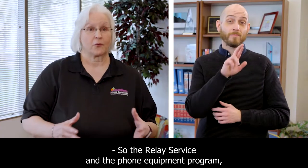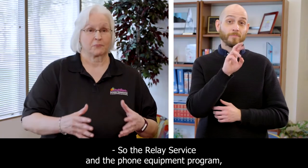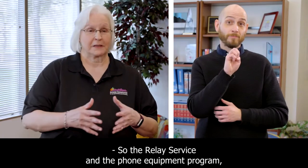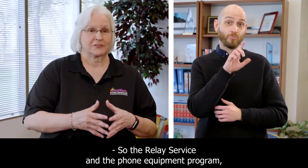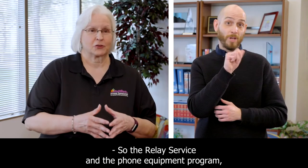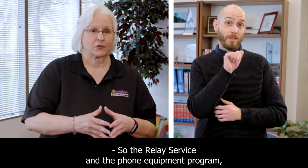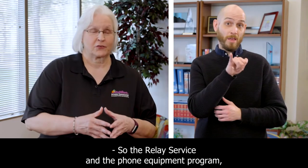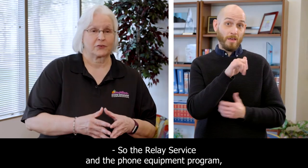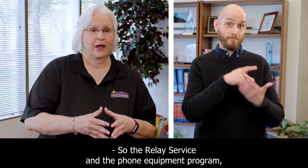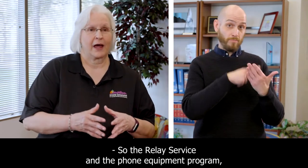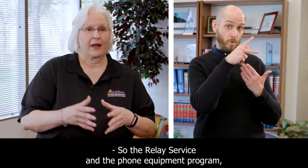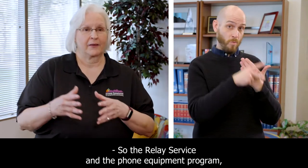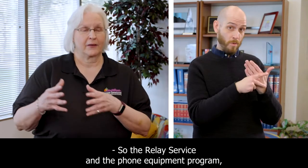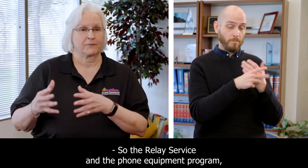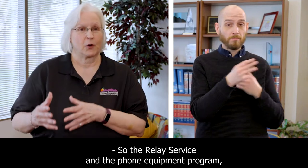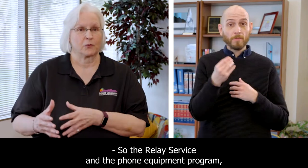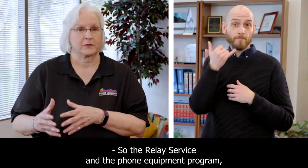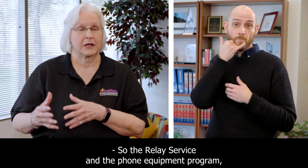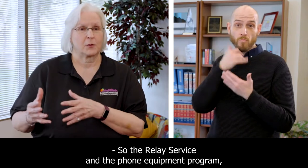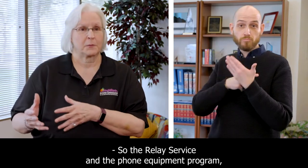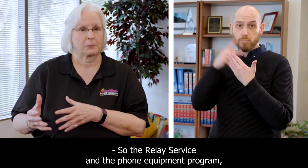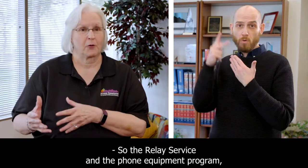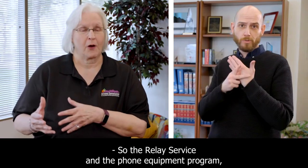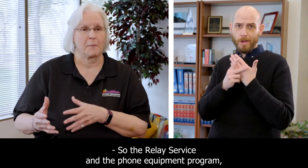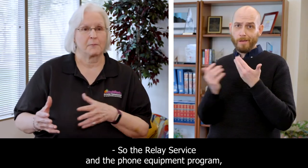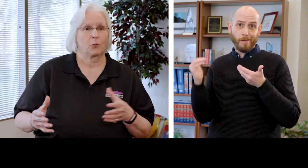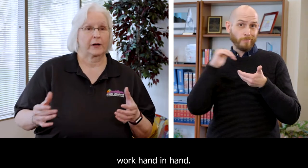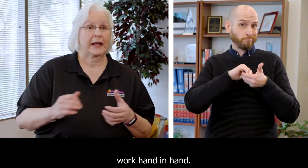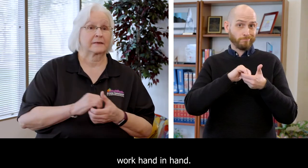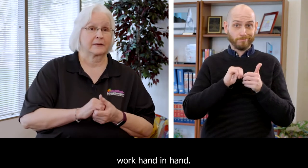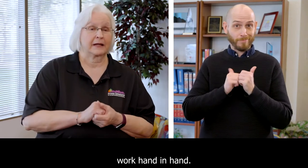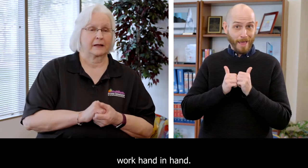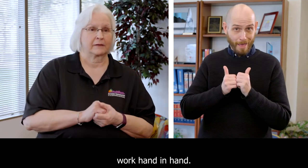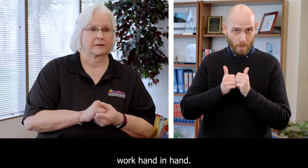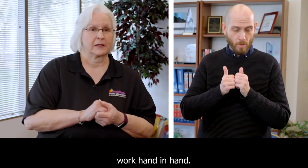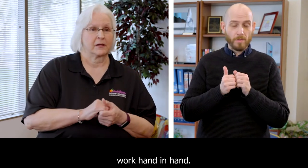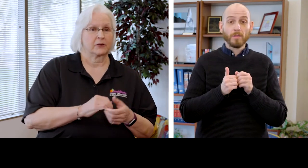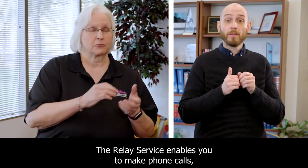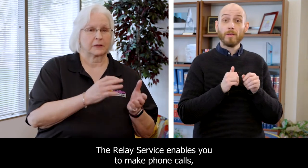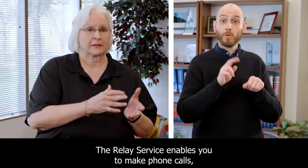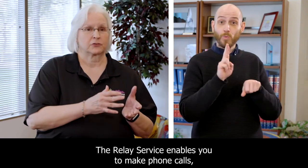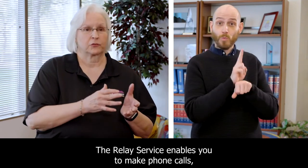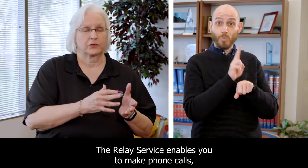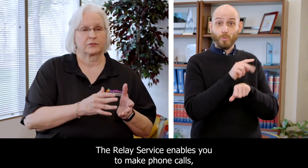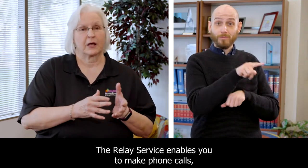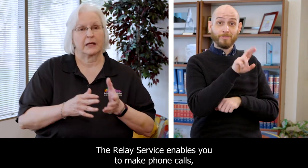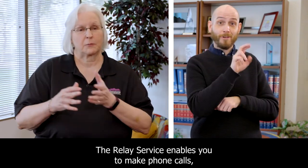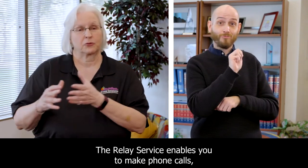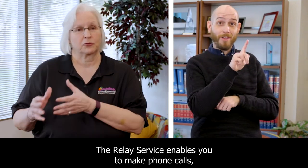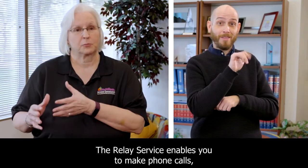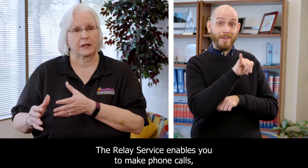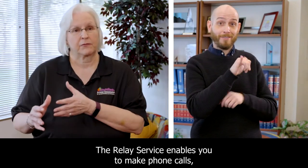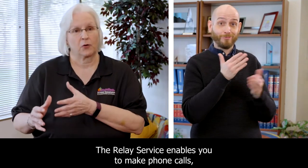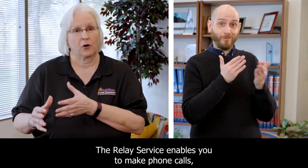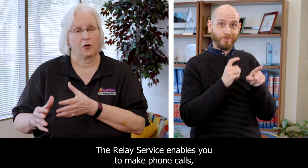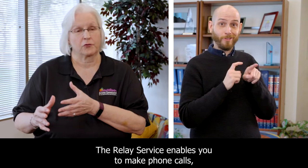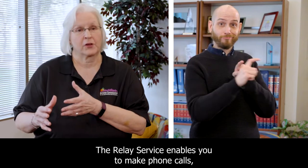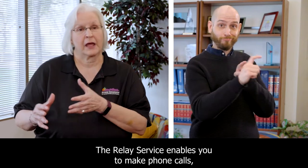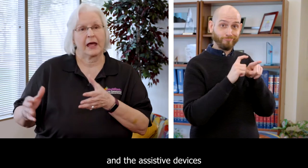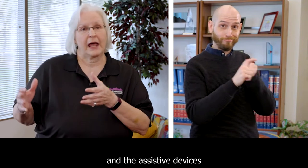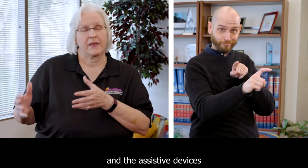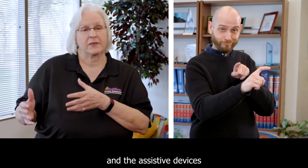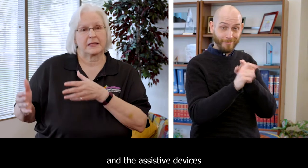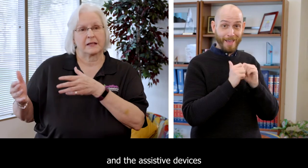So the Relay Service and the Phone Equipment Program work hand-in-hand. The Relay Service enables you to make phone